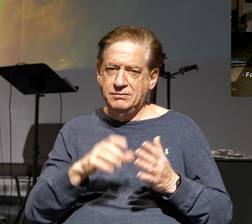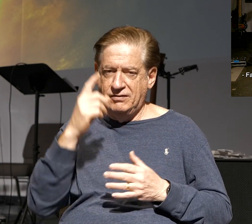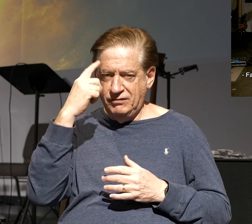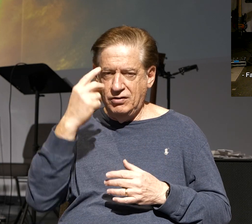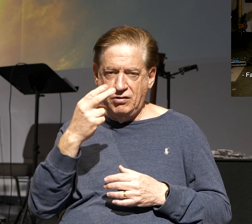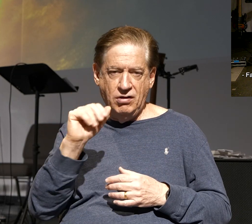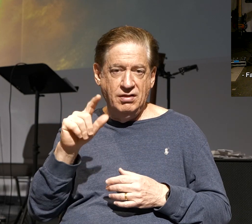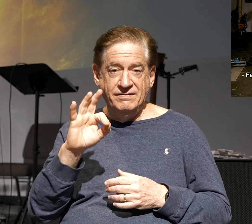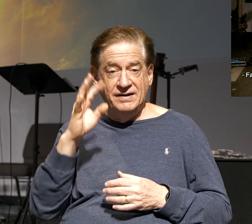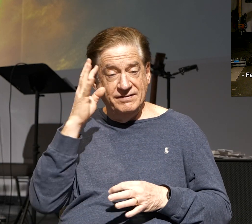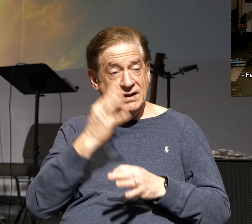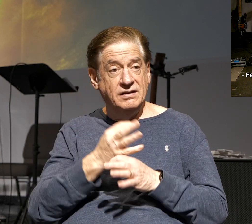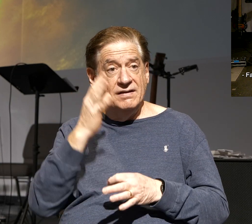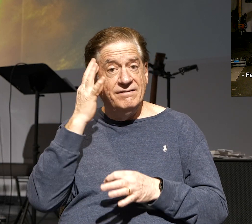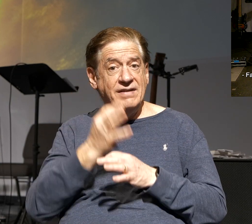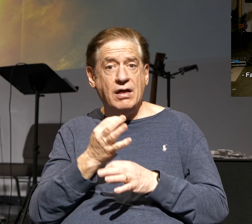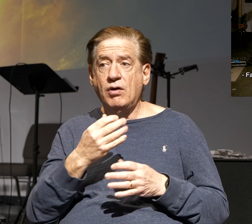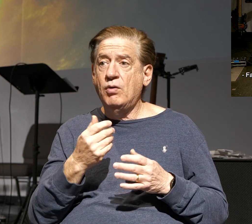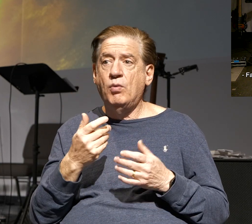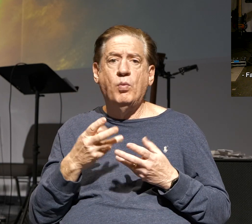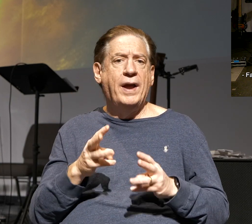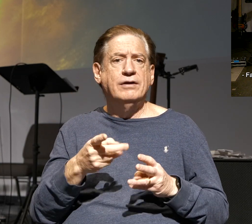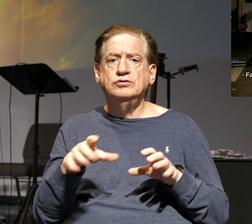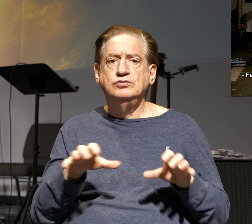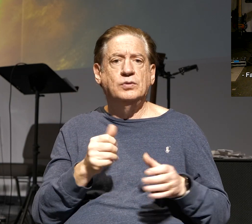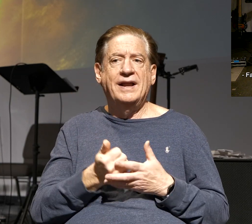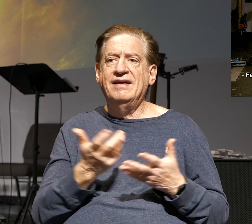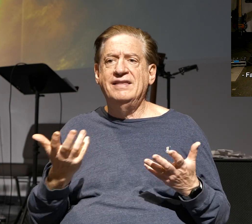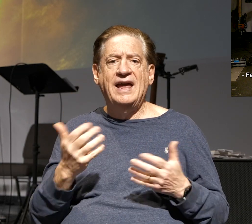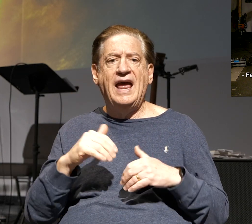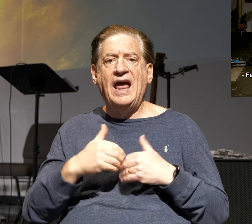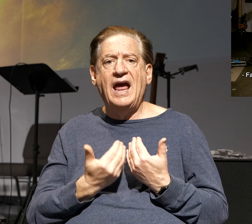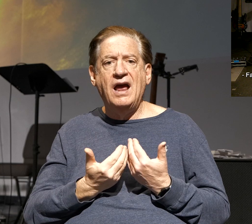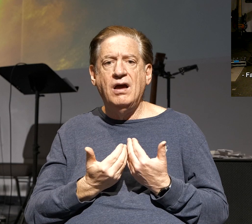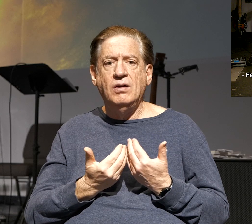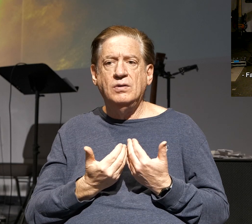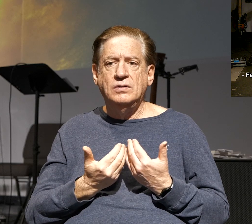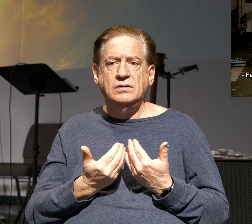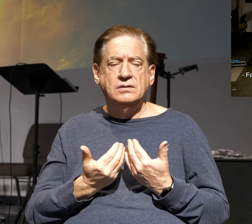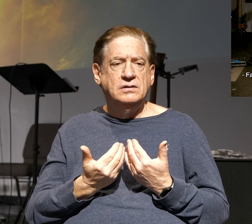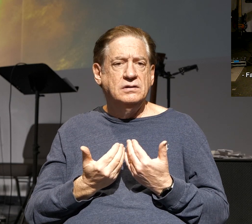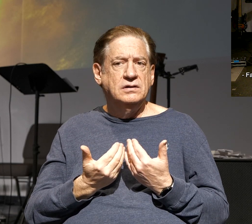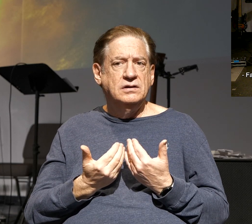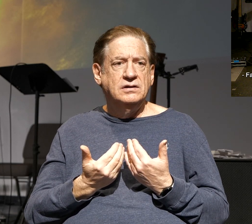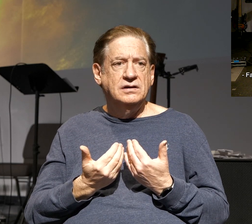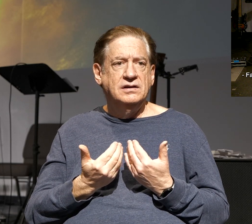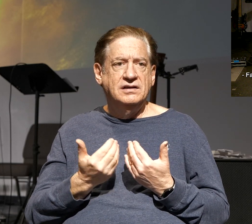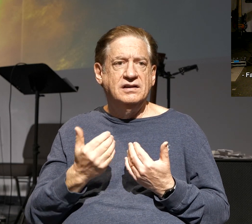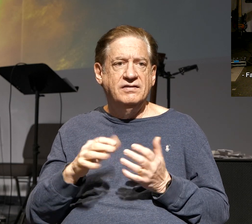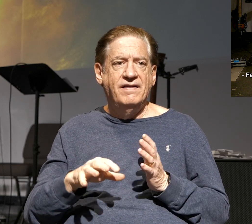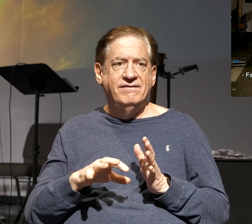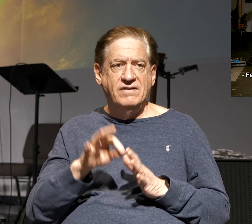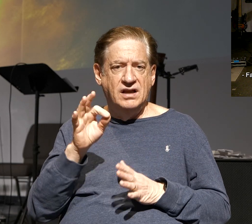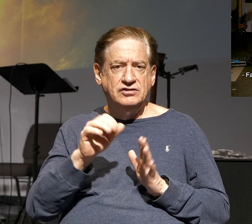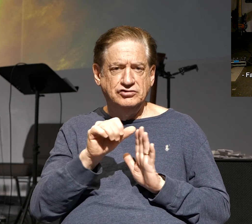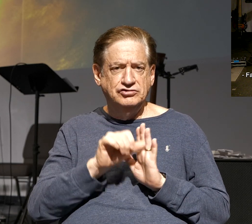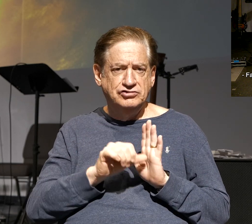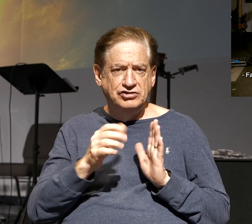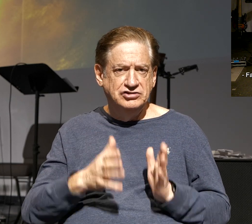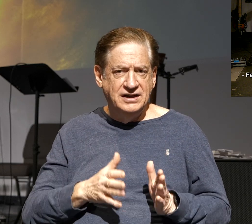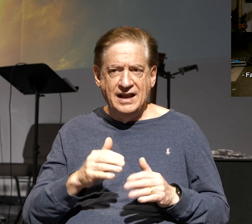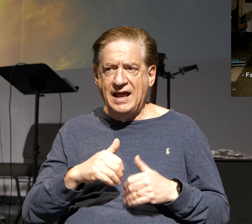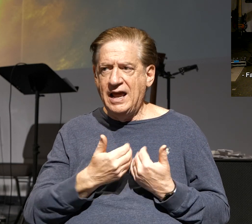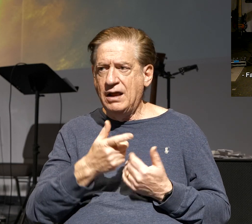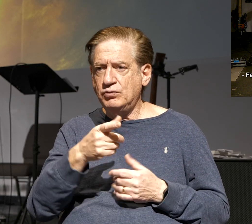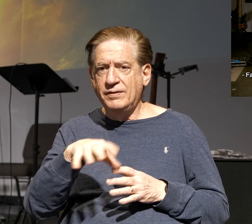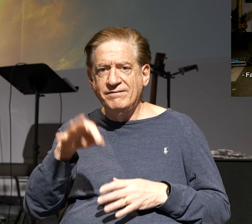is the way in which we do anything. So how do you find a surgeon? How do you choose a spouse? How do you